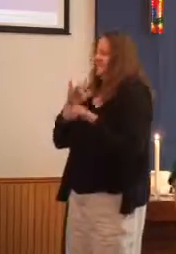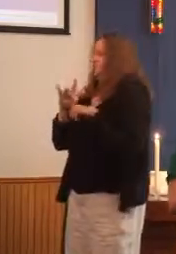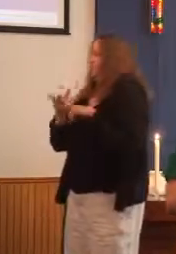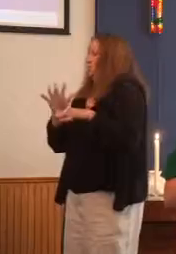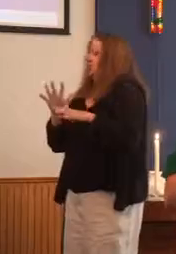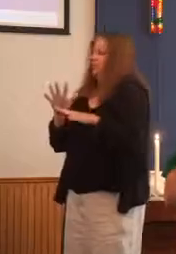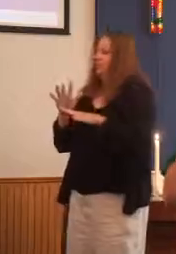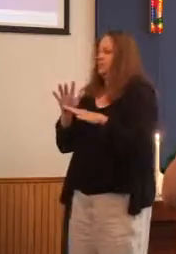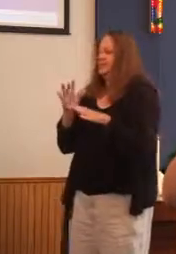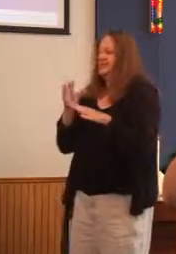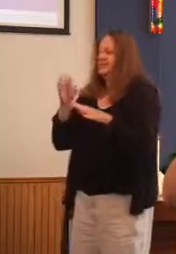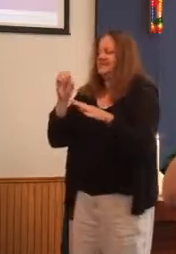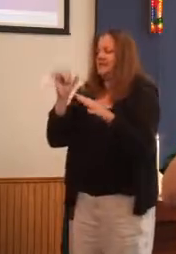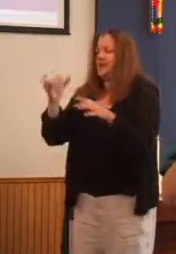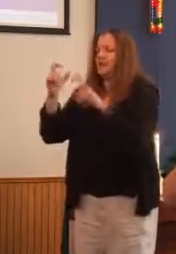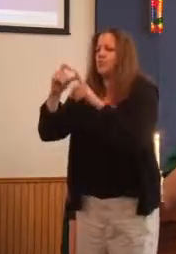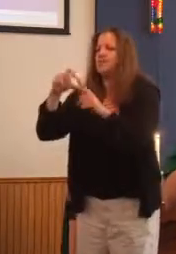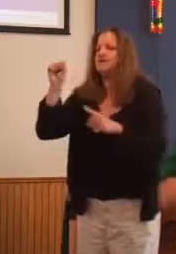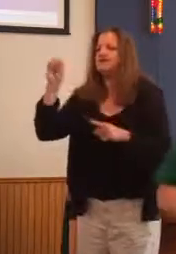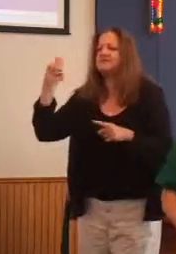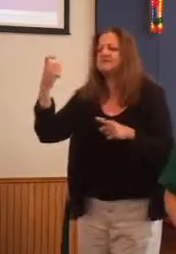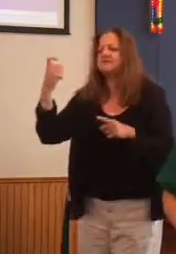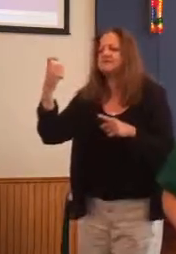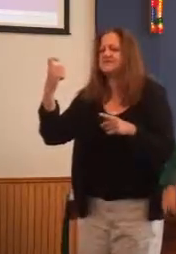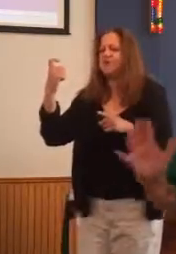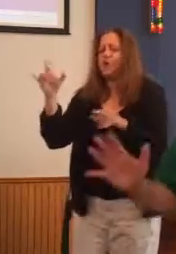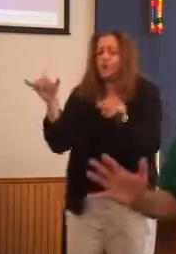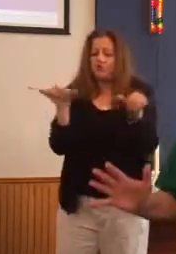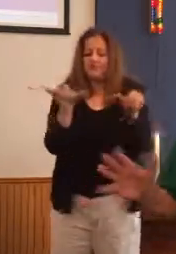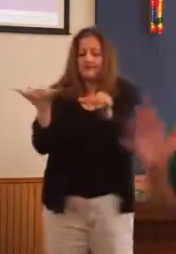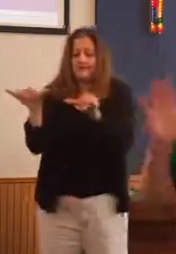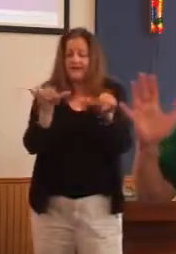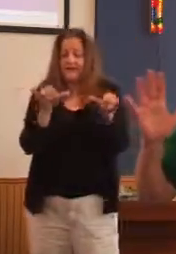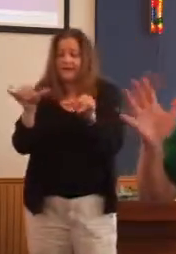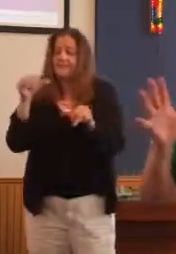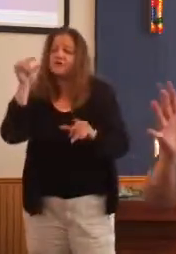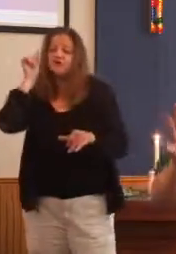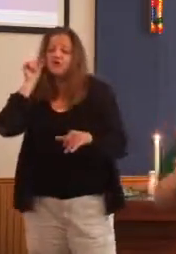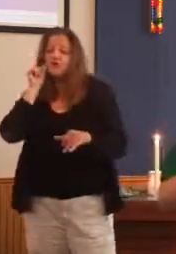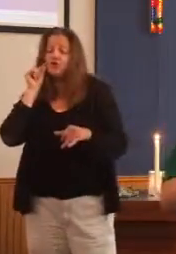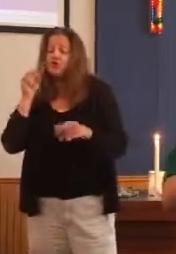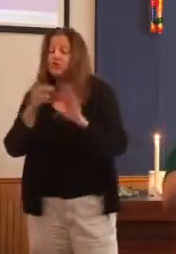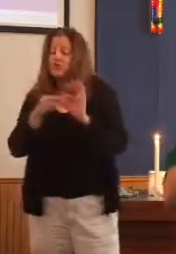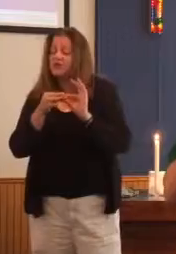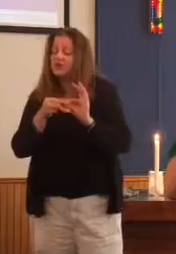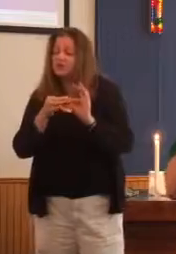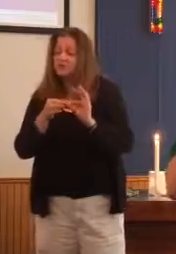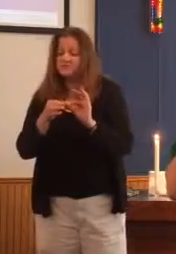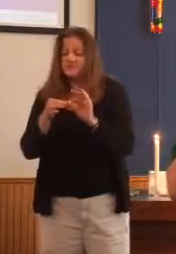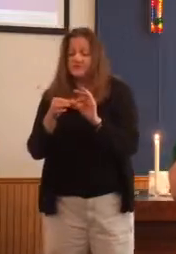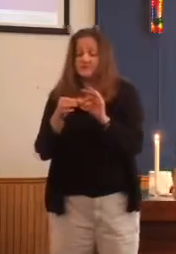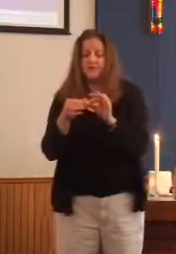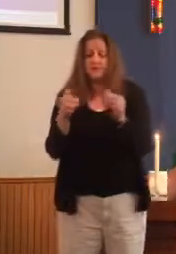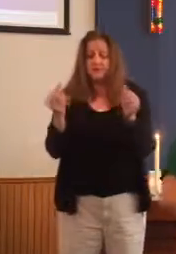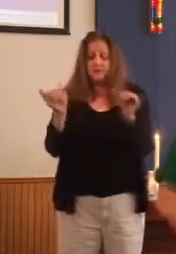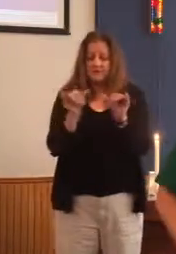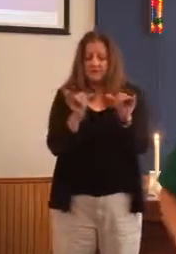against same-gender relationships. Wow! Wow! At the same time, the movies show those